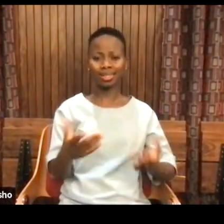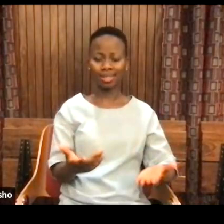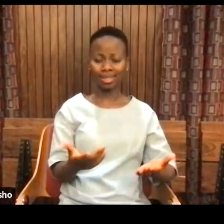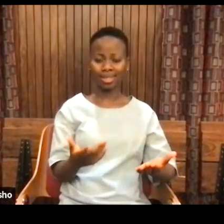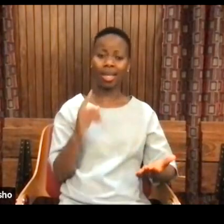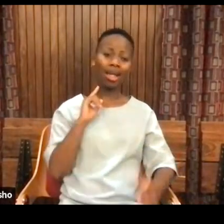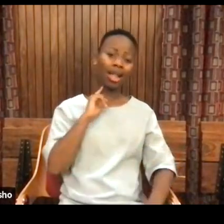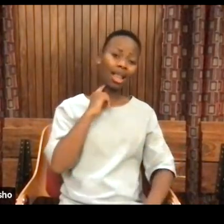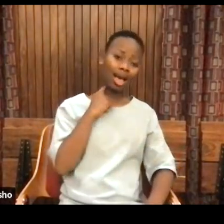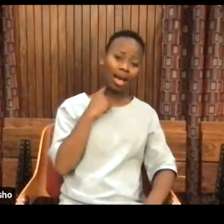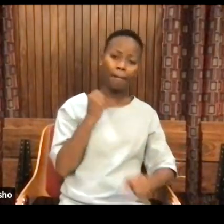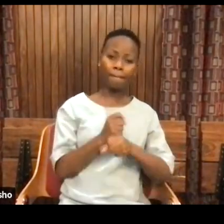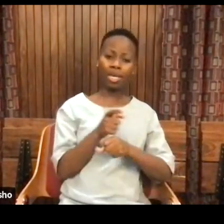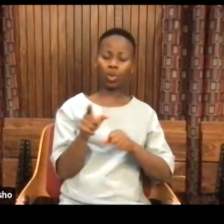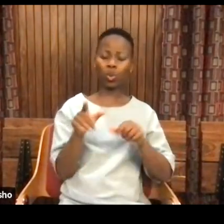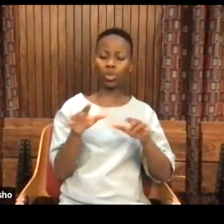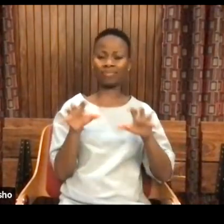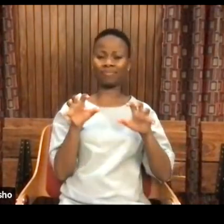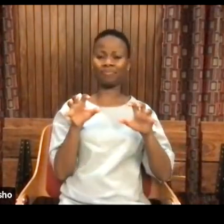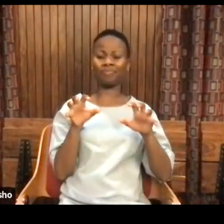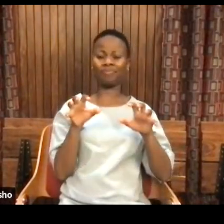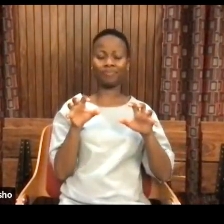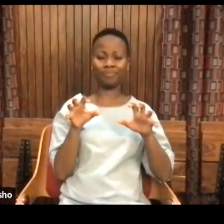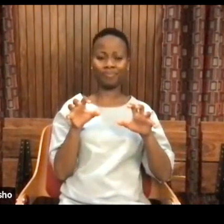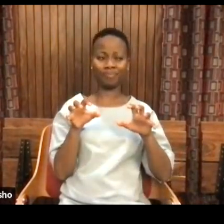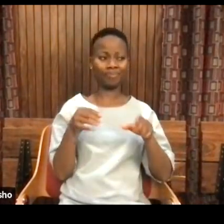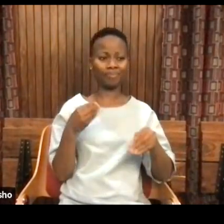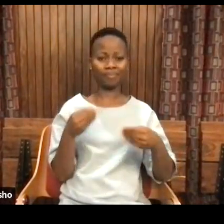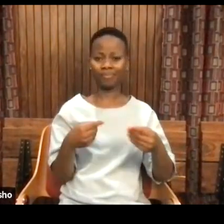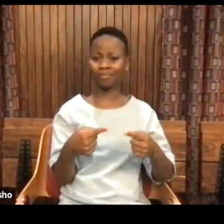lies make us immobile. You see?